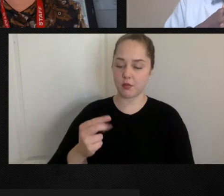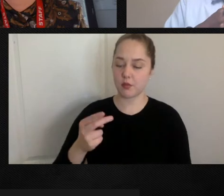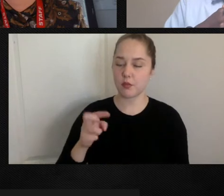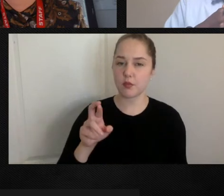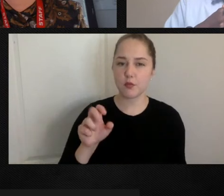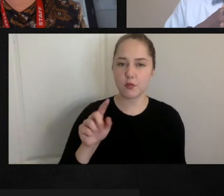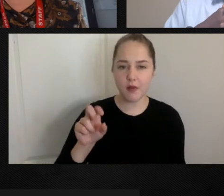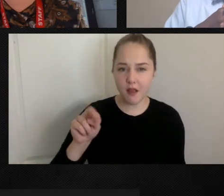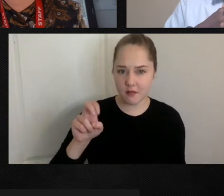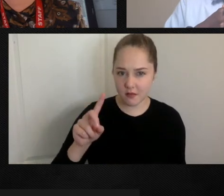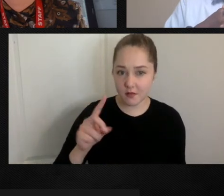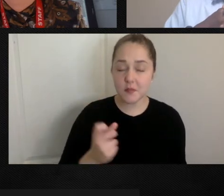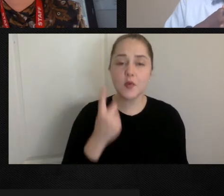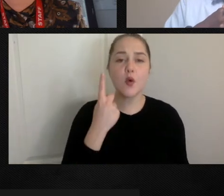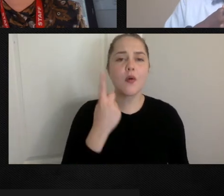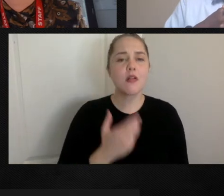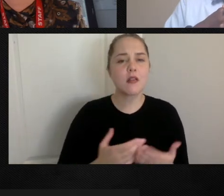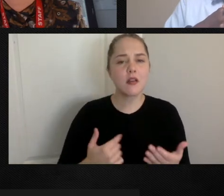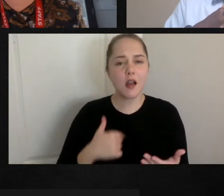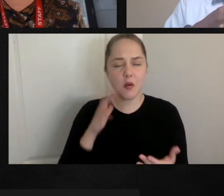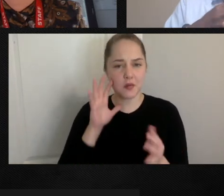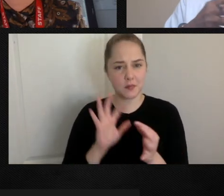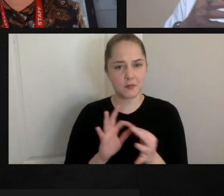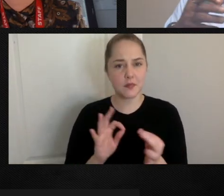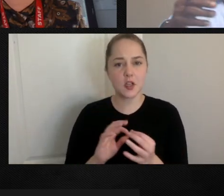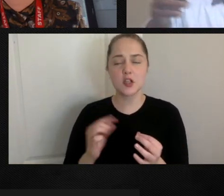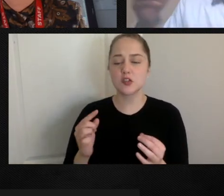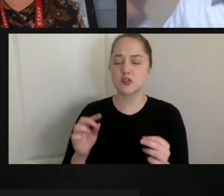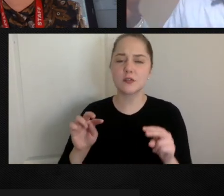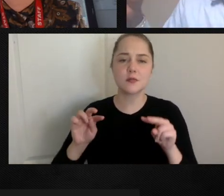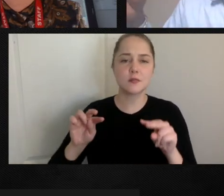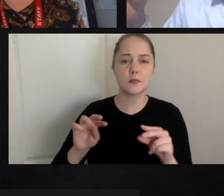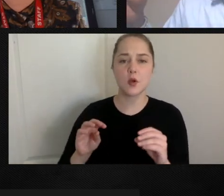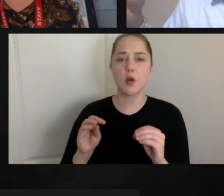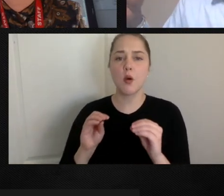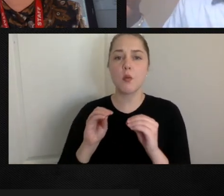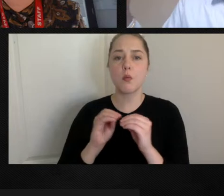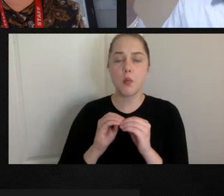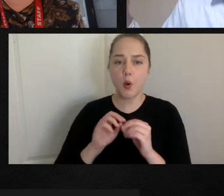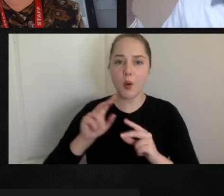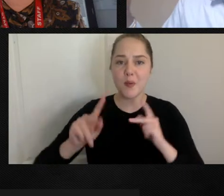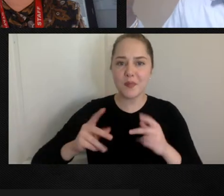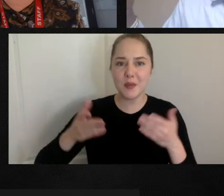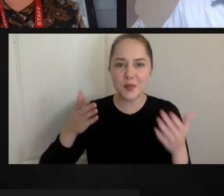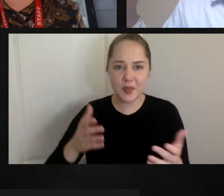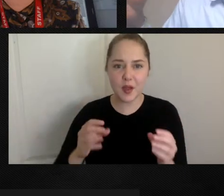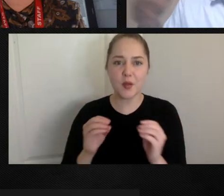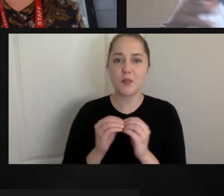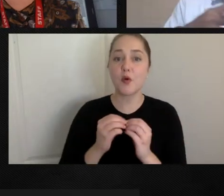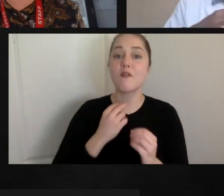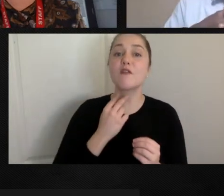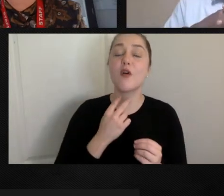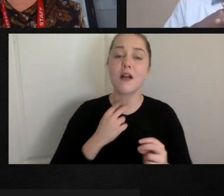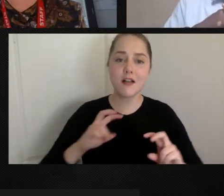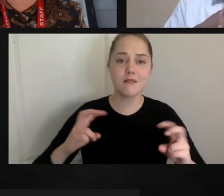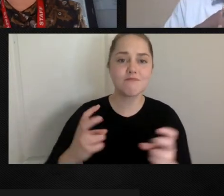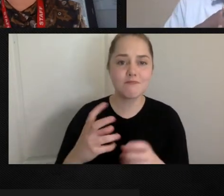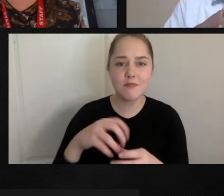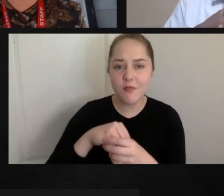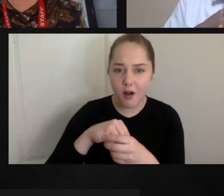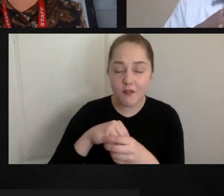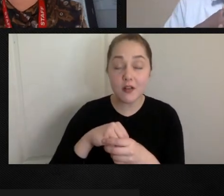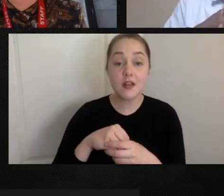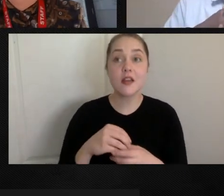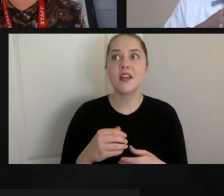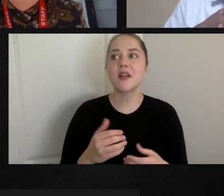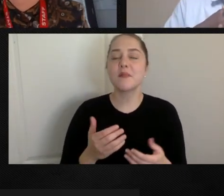just looking at more eyes at the table, more voices, and perhaps we